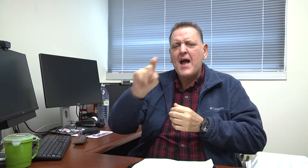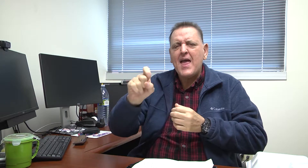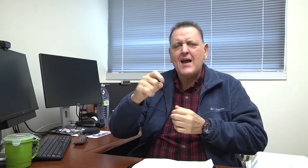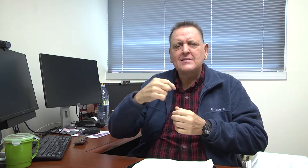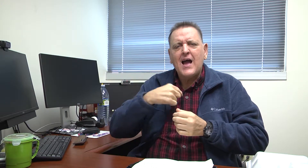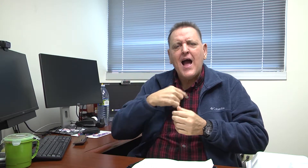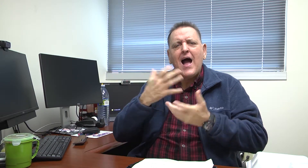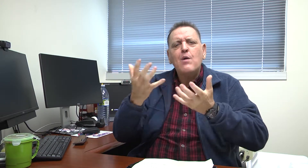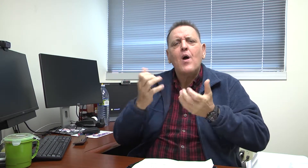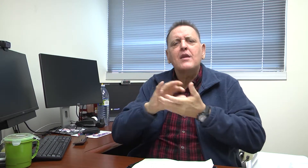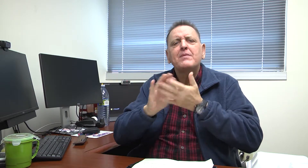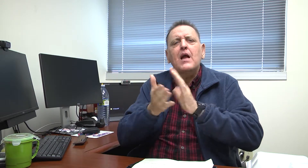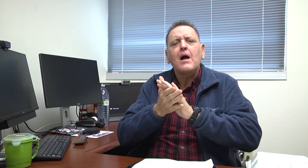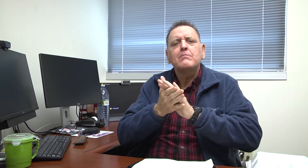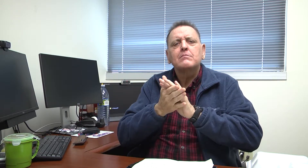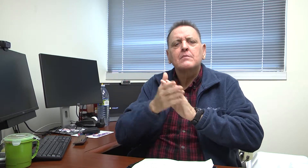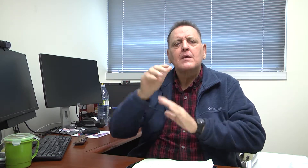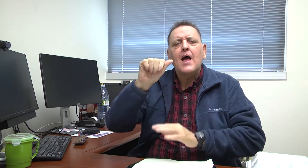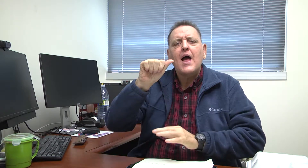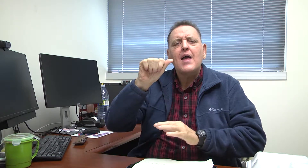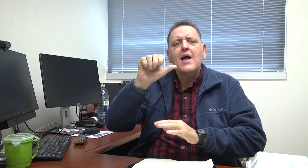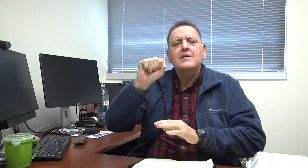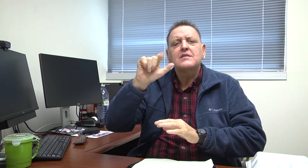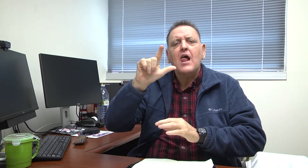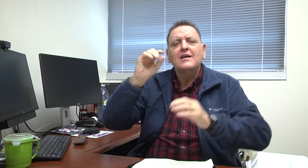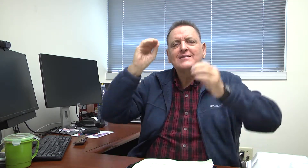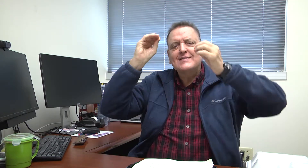I wanted to become an ASL teacher.